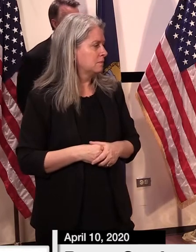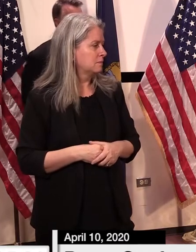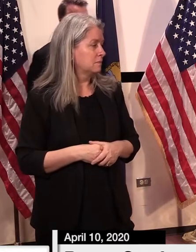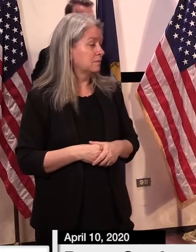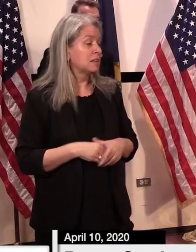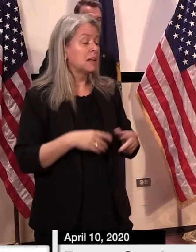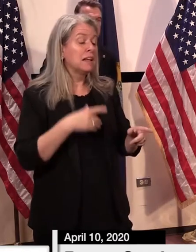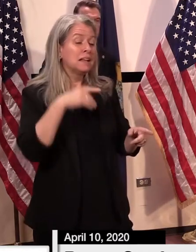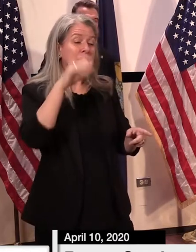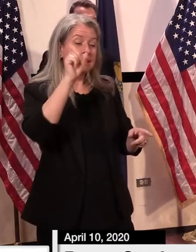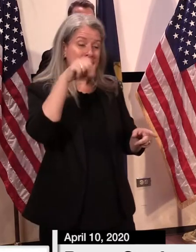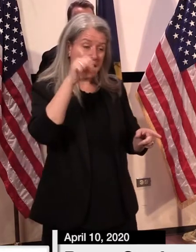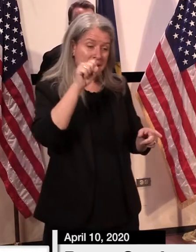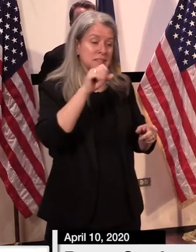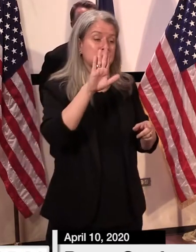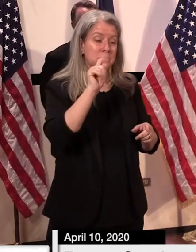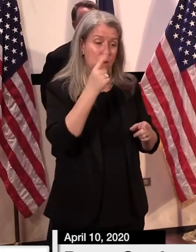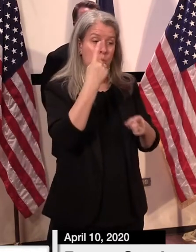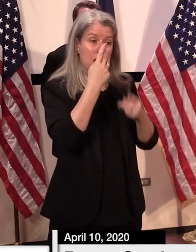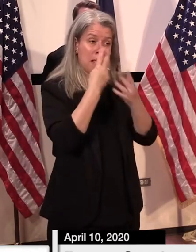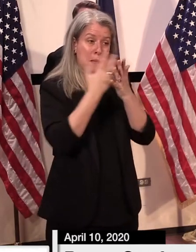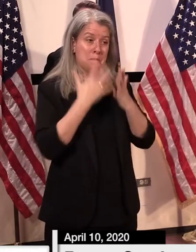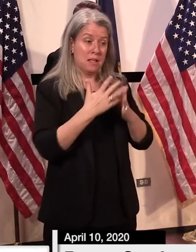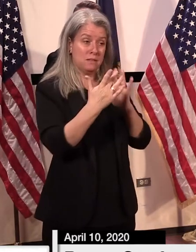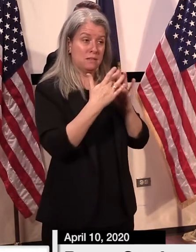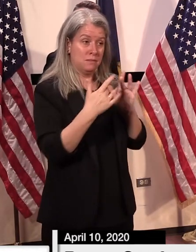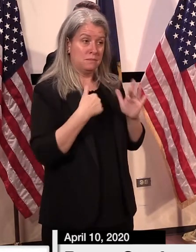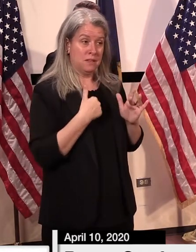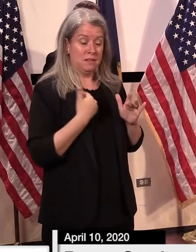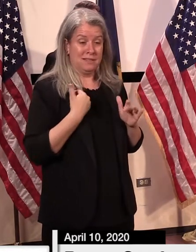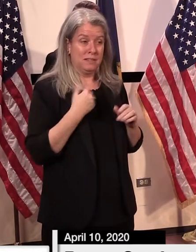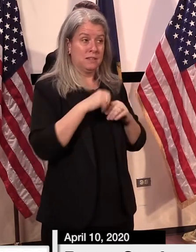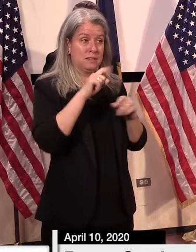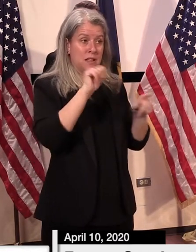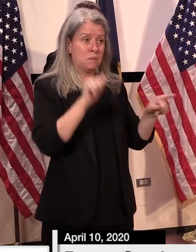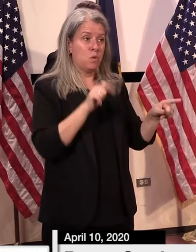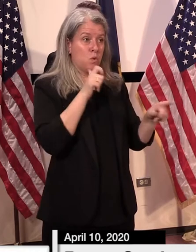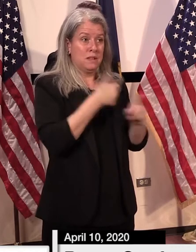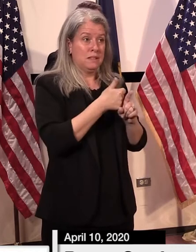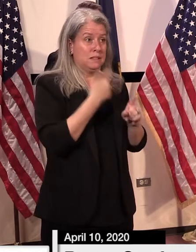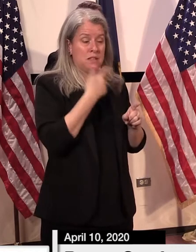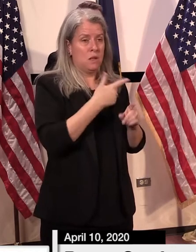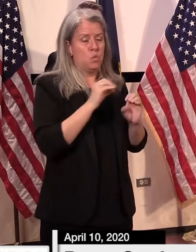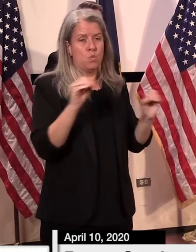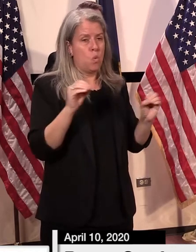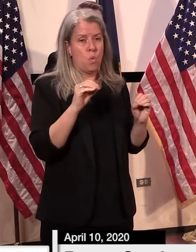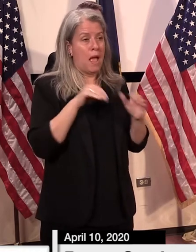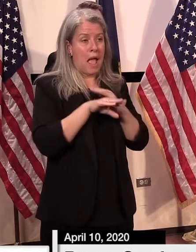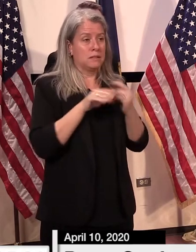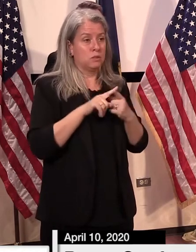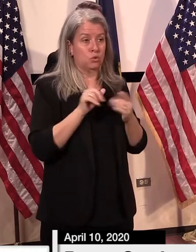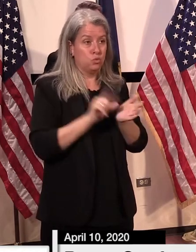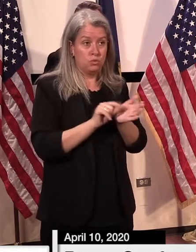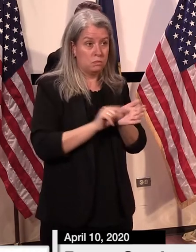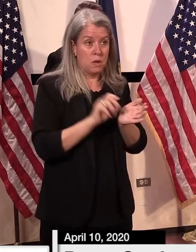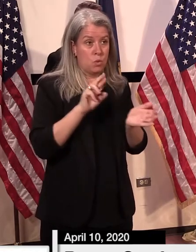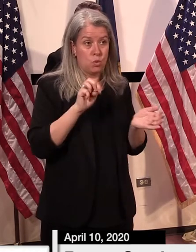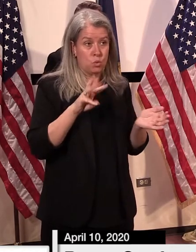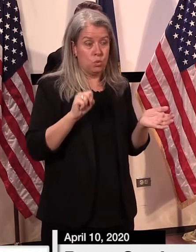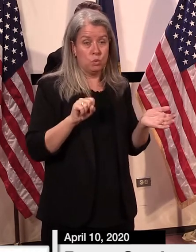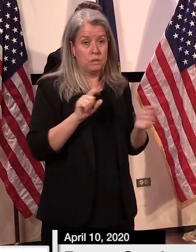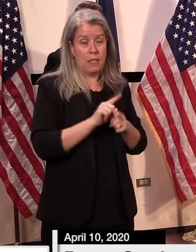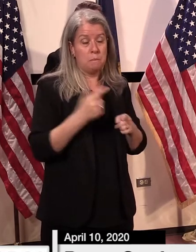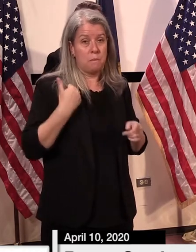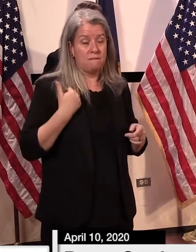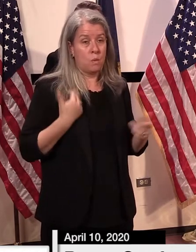just, just in response to that, I heard from an inmate the other day in St. Albans that said he didn't have access to new snoopers or the news like he usually